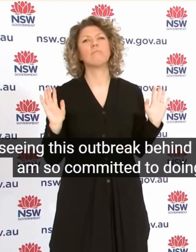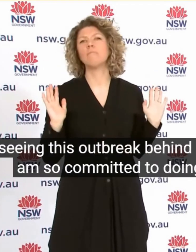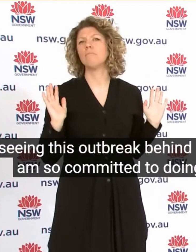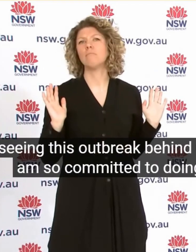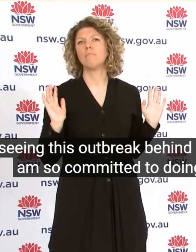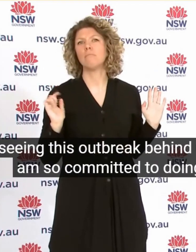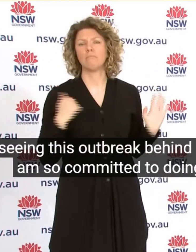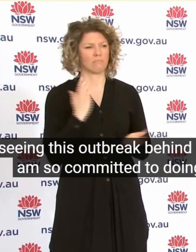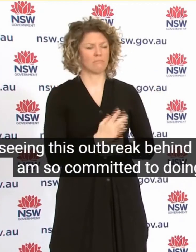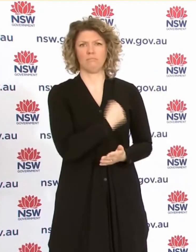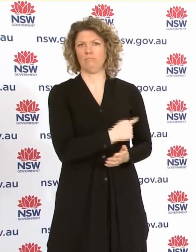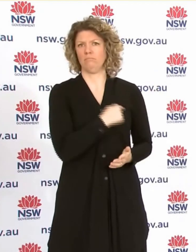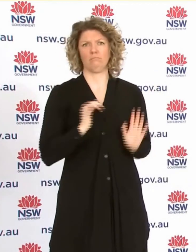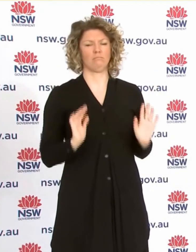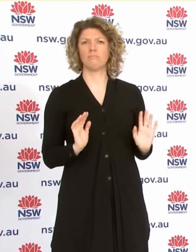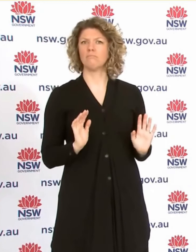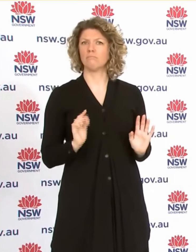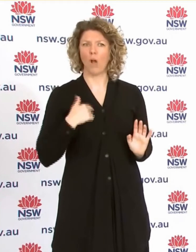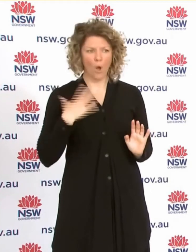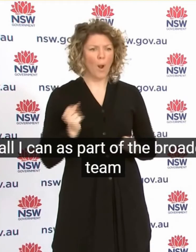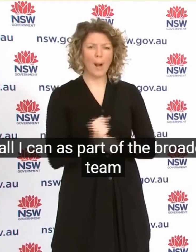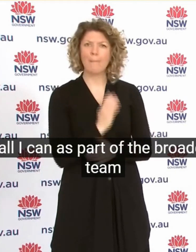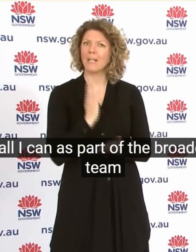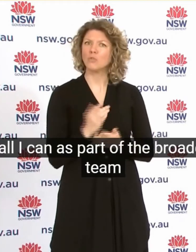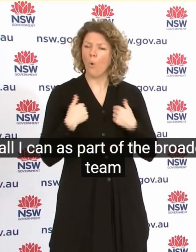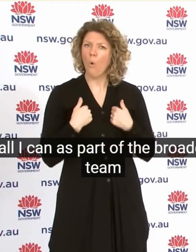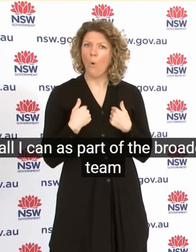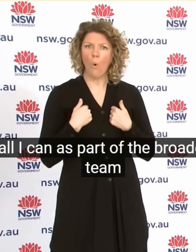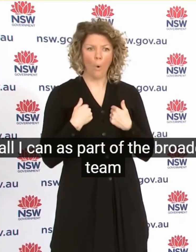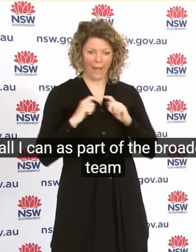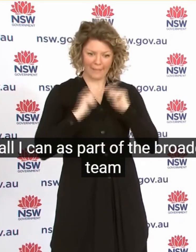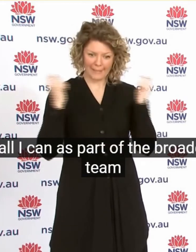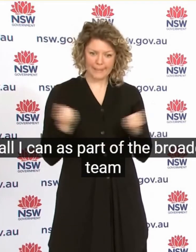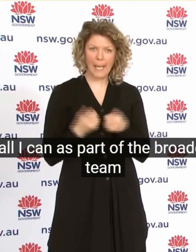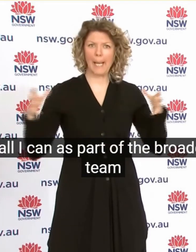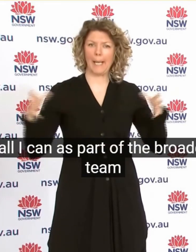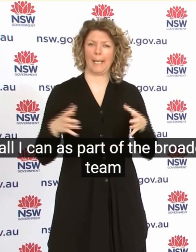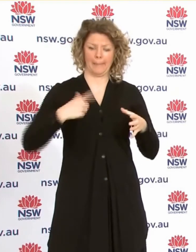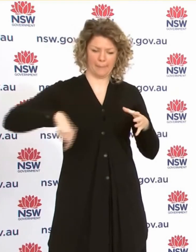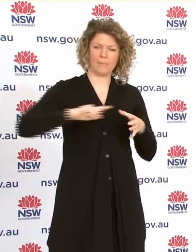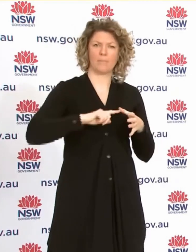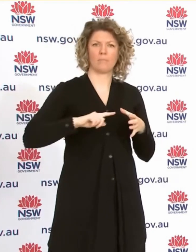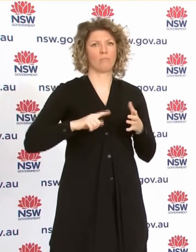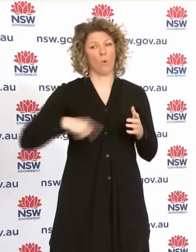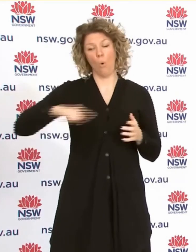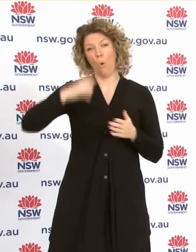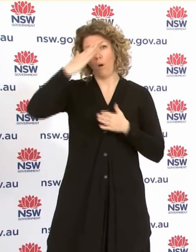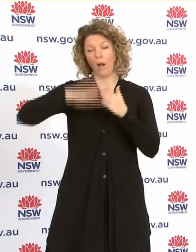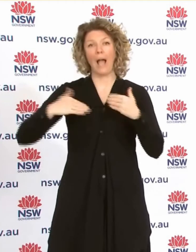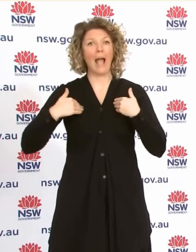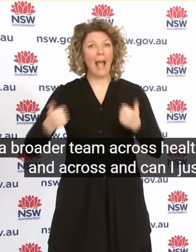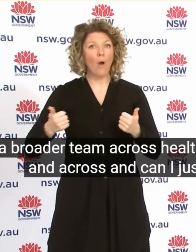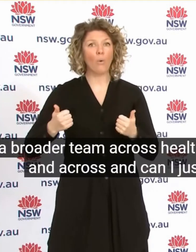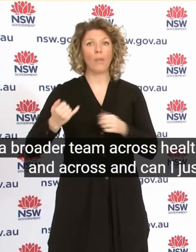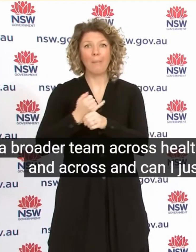Am So Committed To Doing All I Can As Part Of A Broader Team A Broader Team Across Health And Across